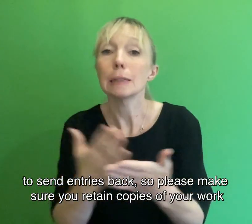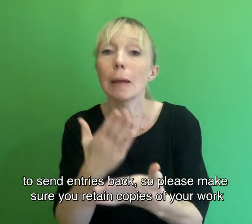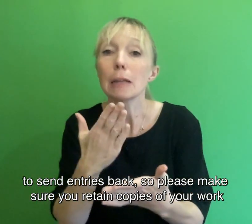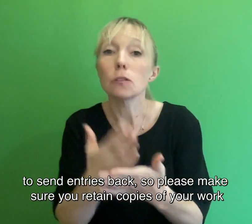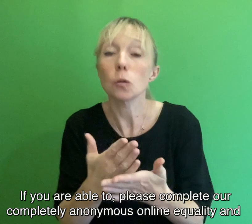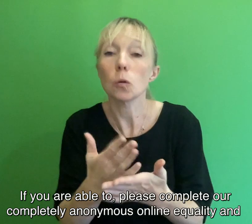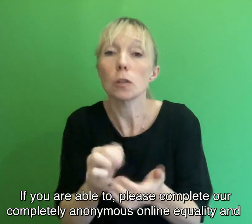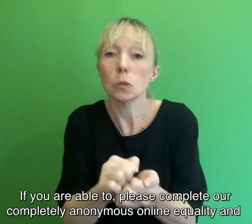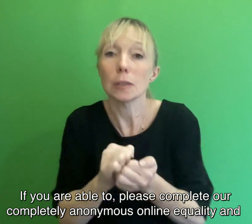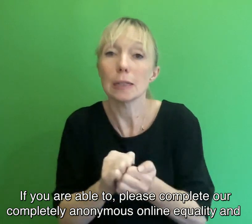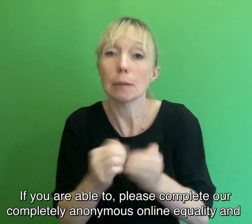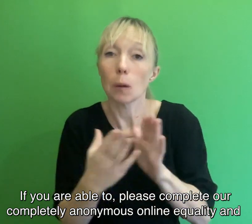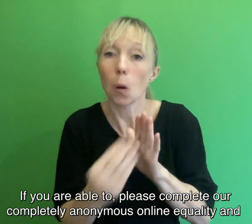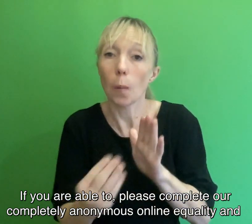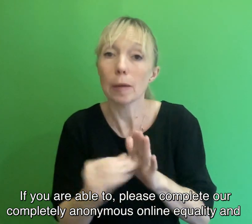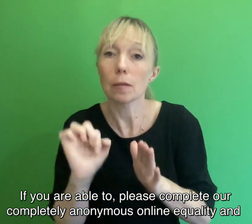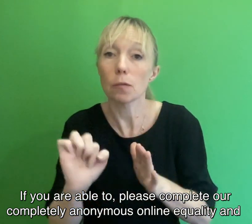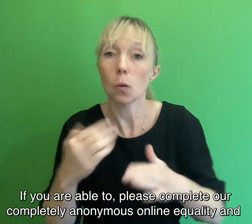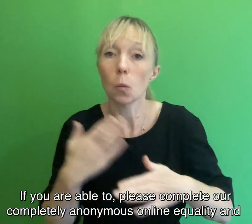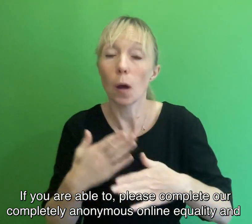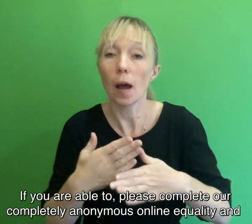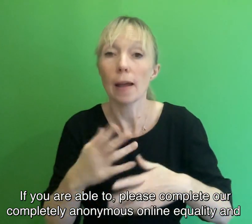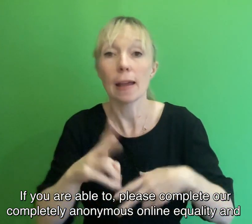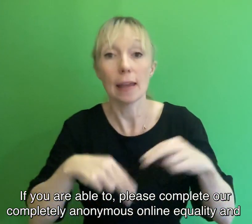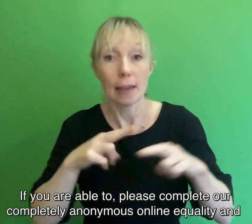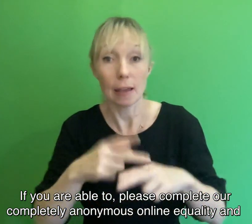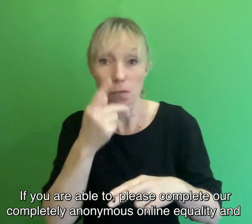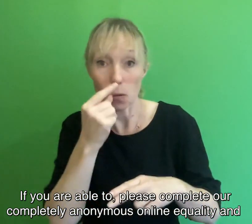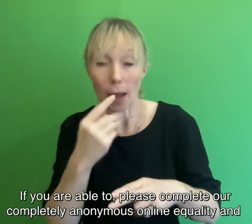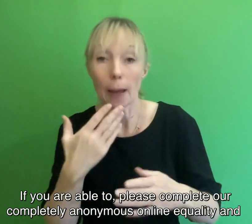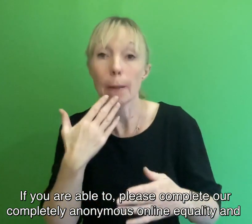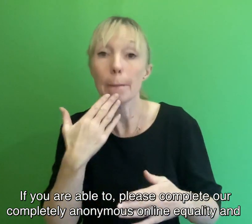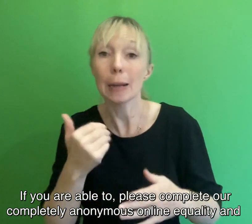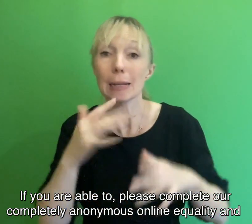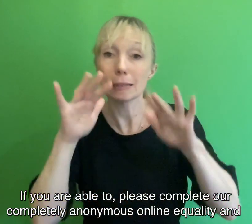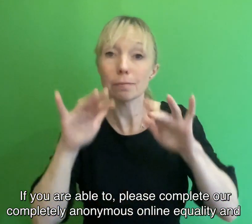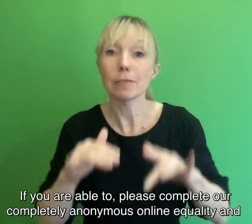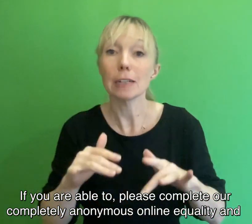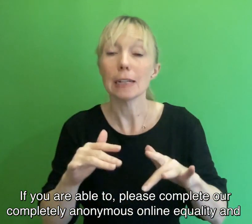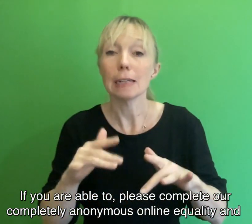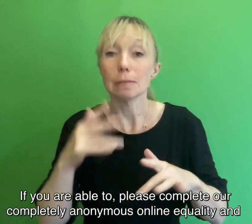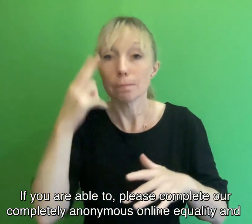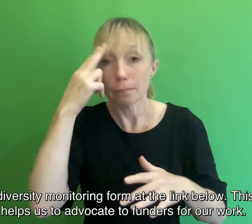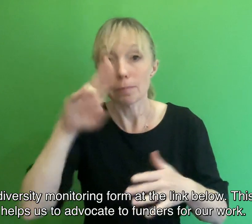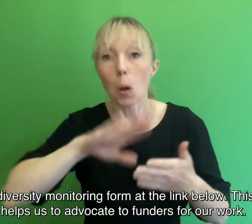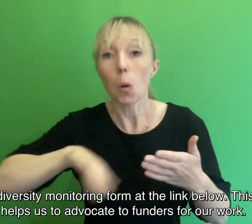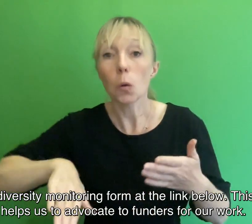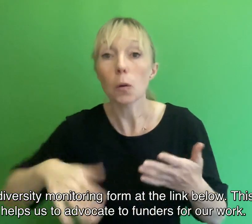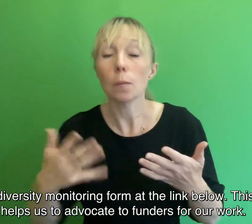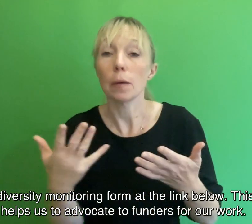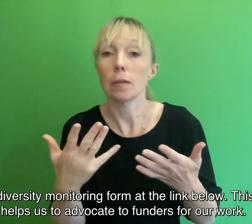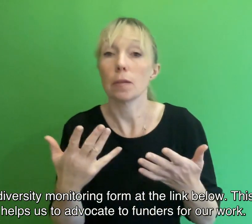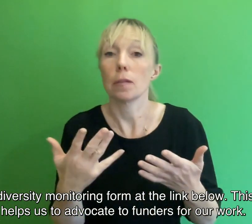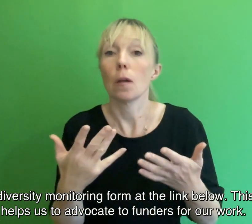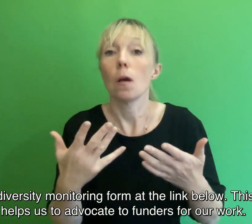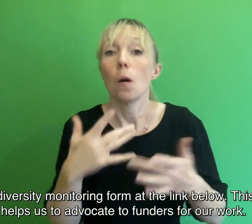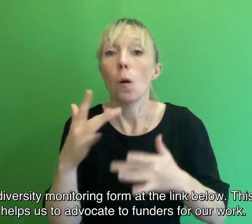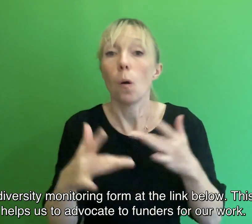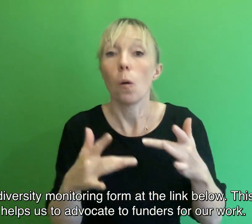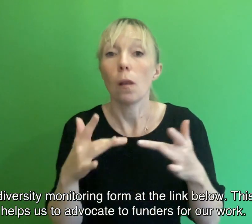If you are able to, please complete our completely anonymous online equality and diversity monitoring form at the link below.